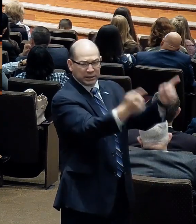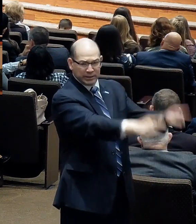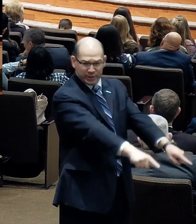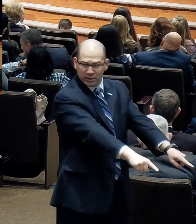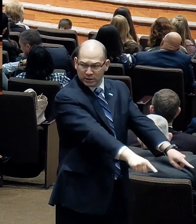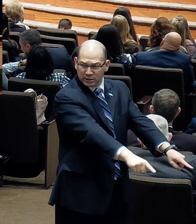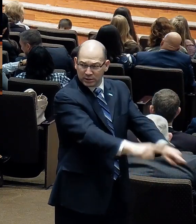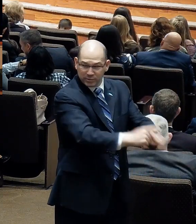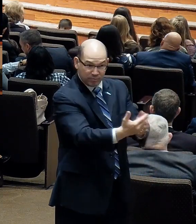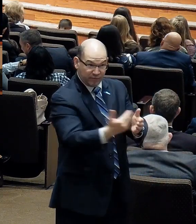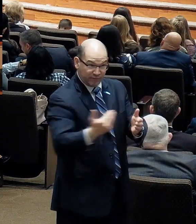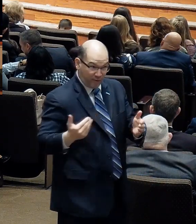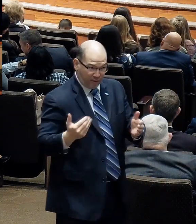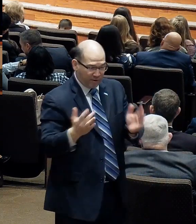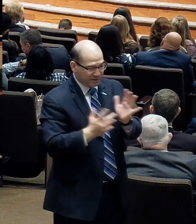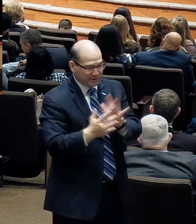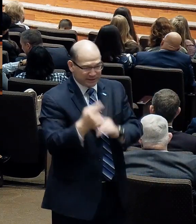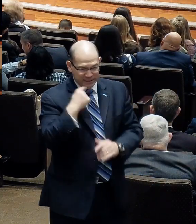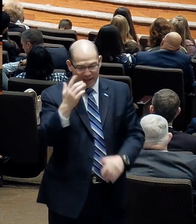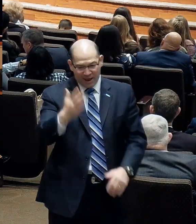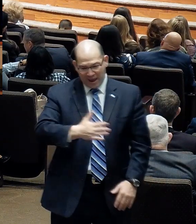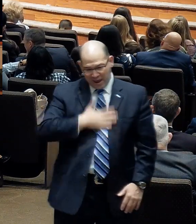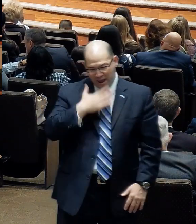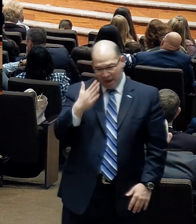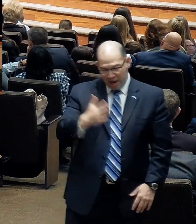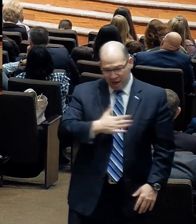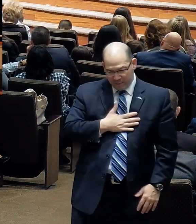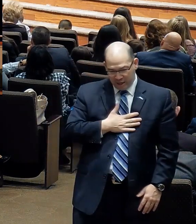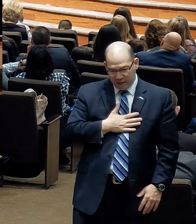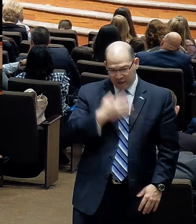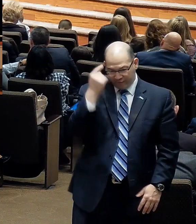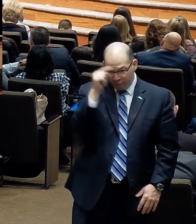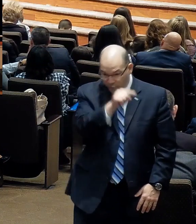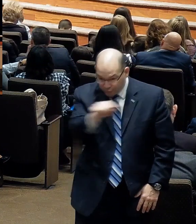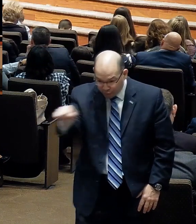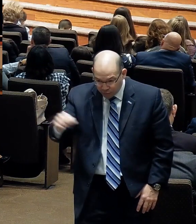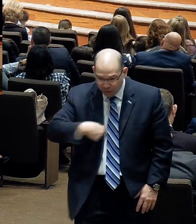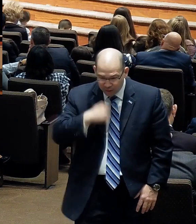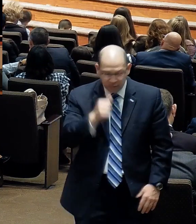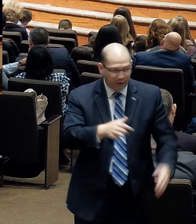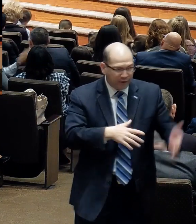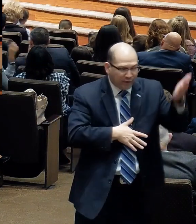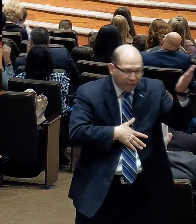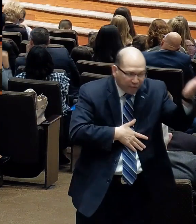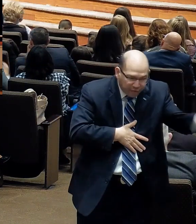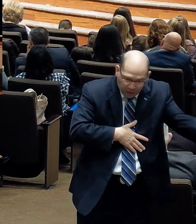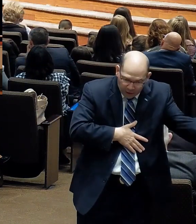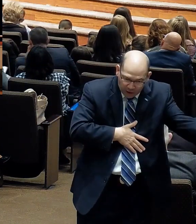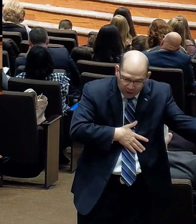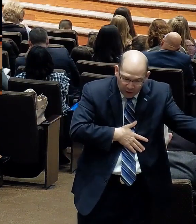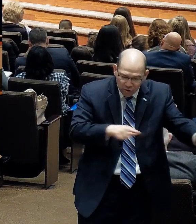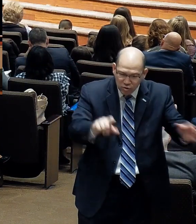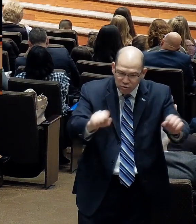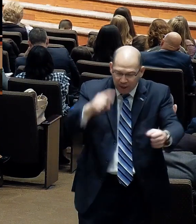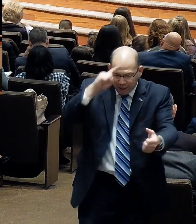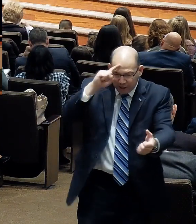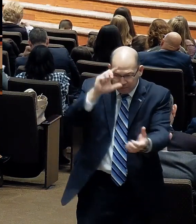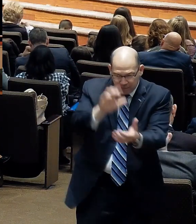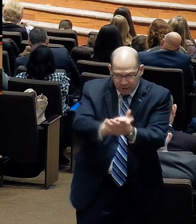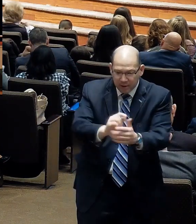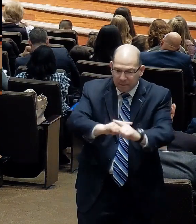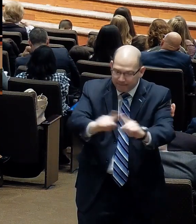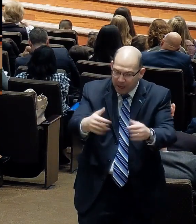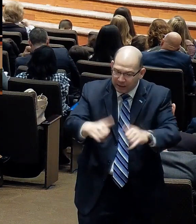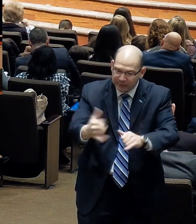got there, he said, I am glad for your sakes that I was not there. To the intent you may believe, nevertheless, let us go